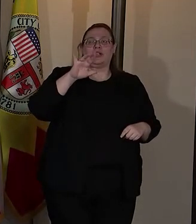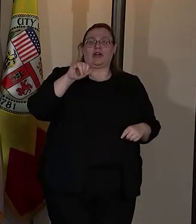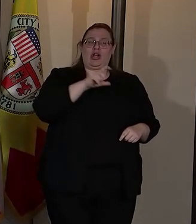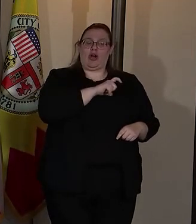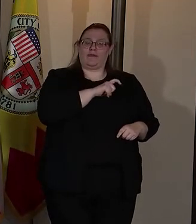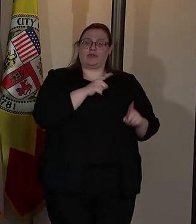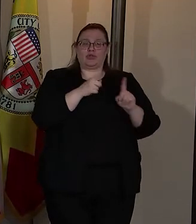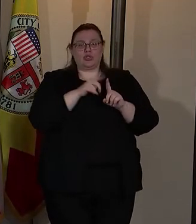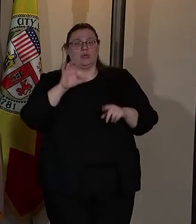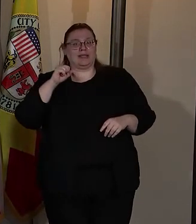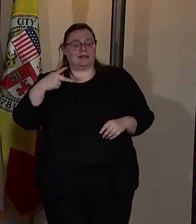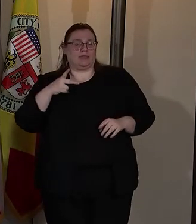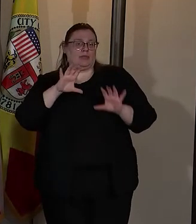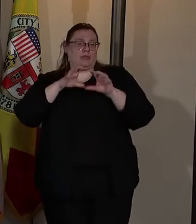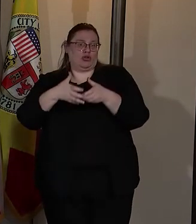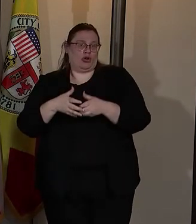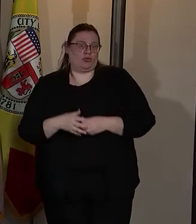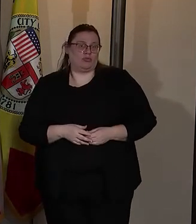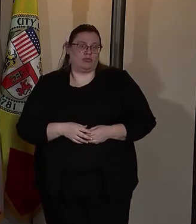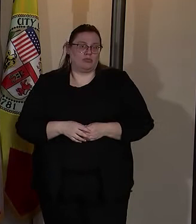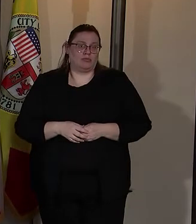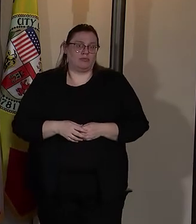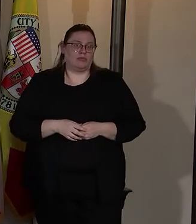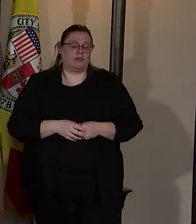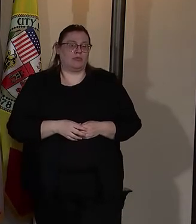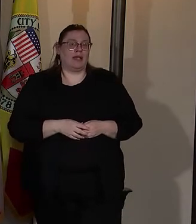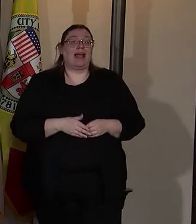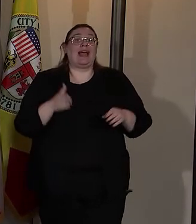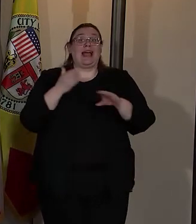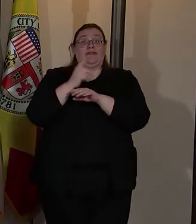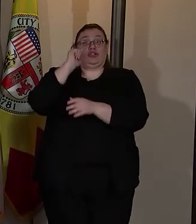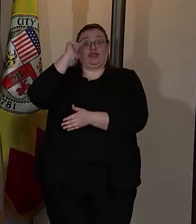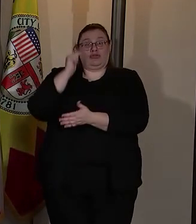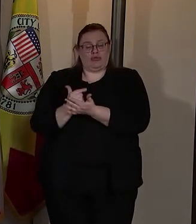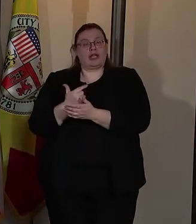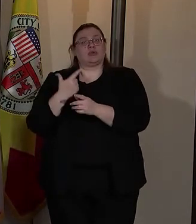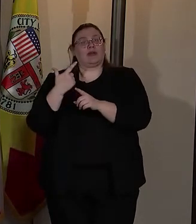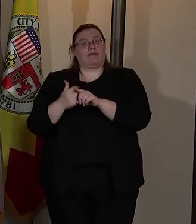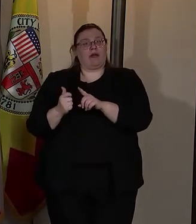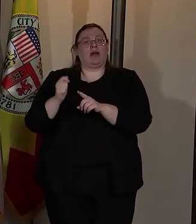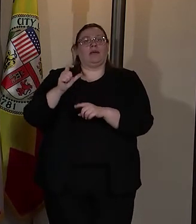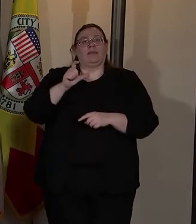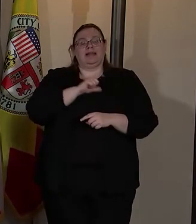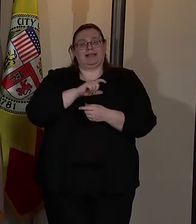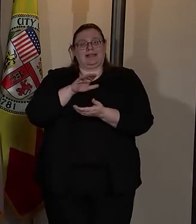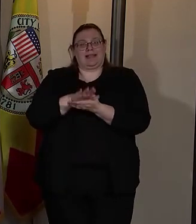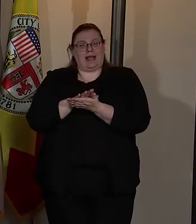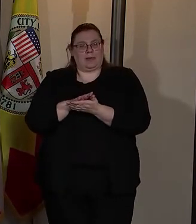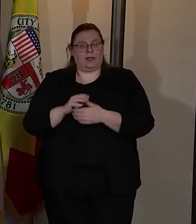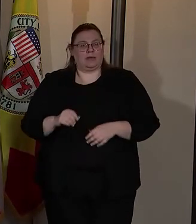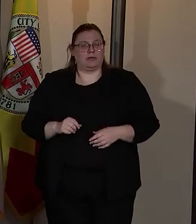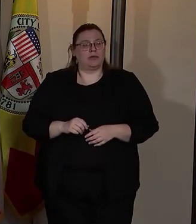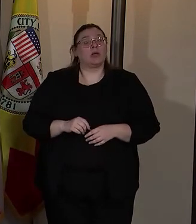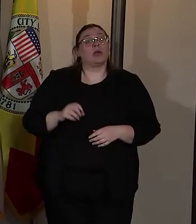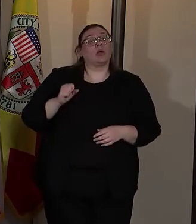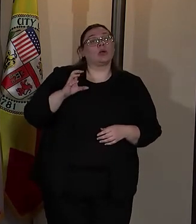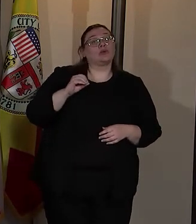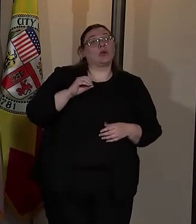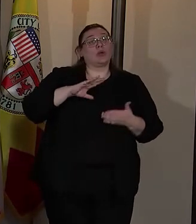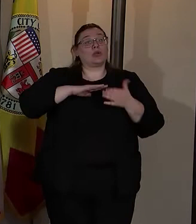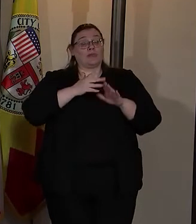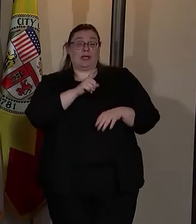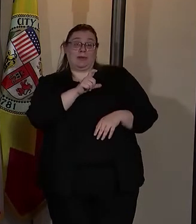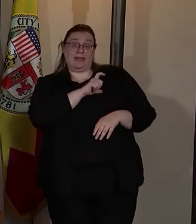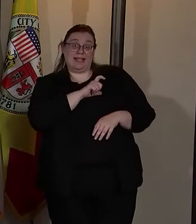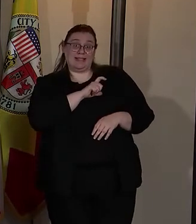Community Safety Partnership Bureau. Upon graduating from the police academy so that community policing